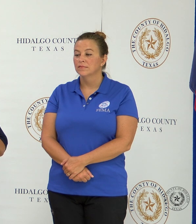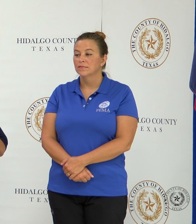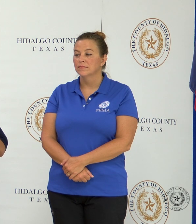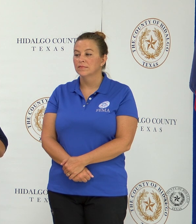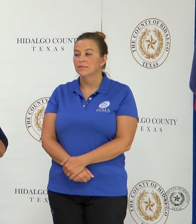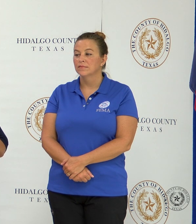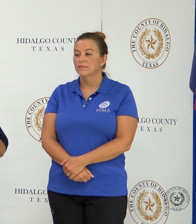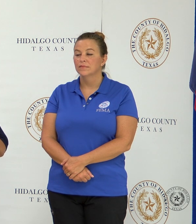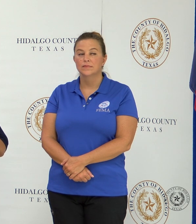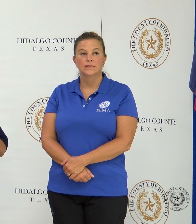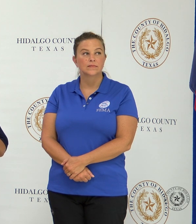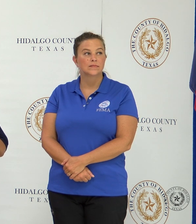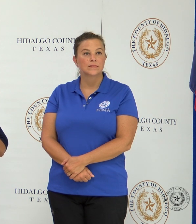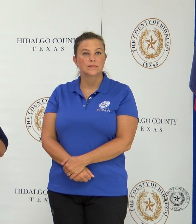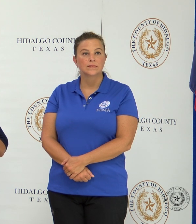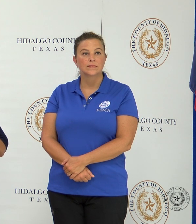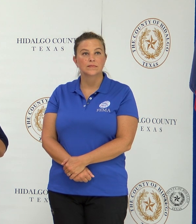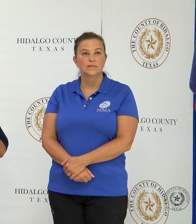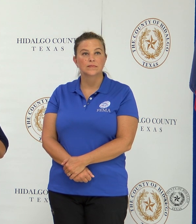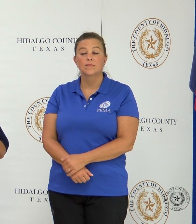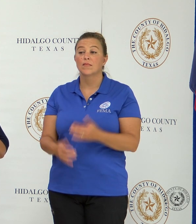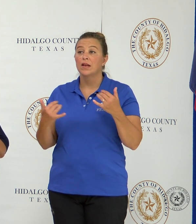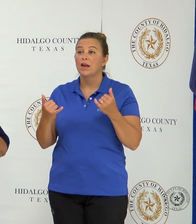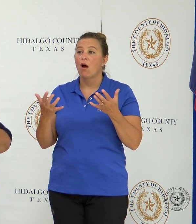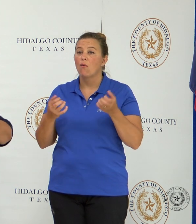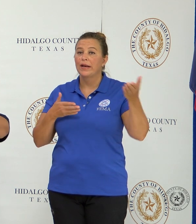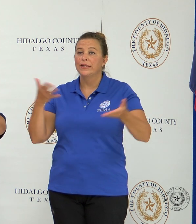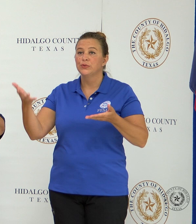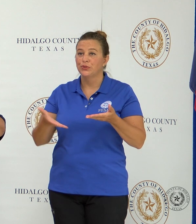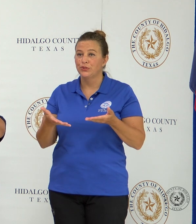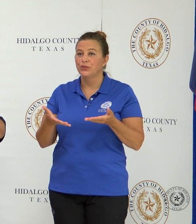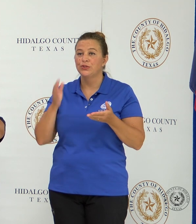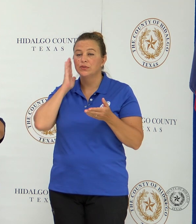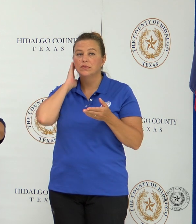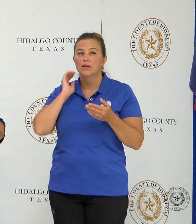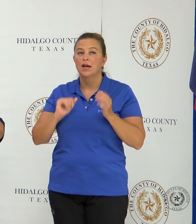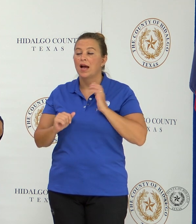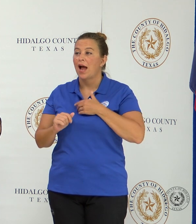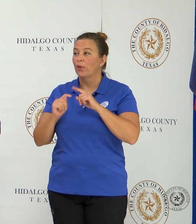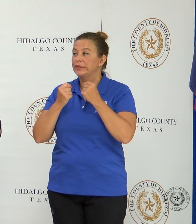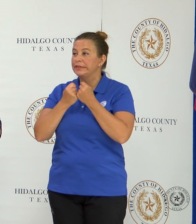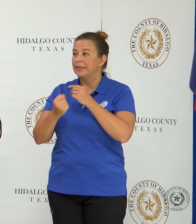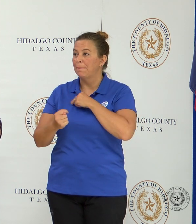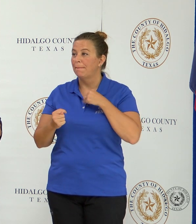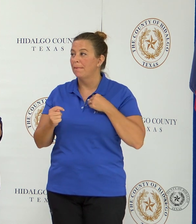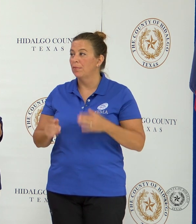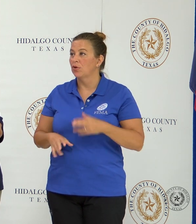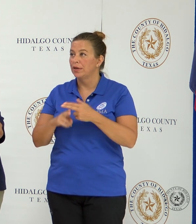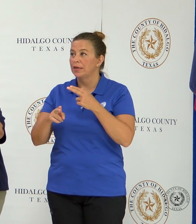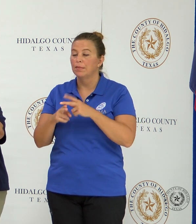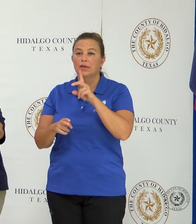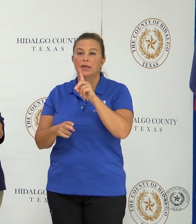And now I would like to introduce one of our team members. The name is